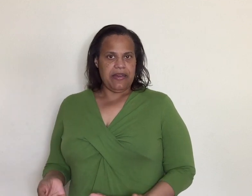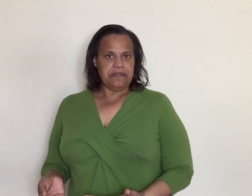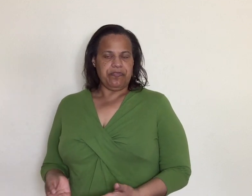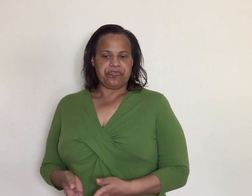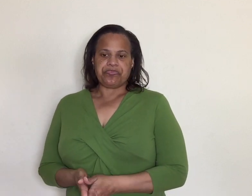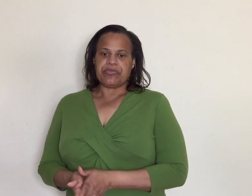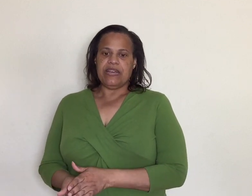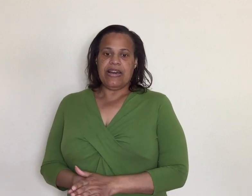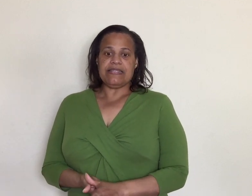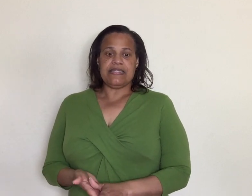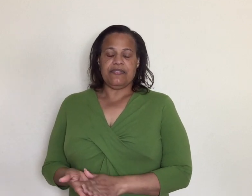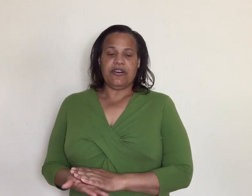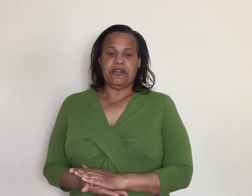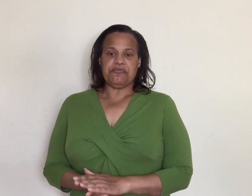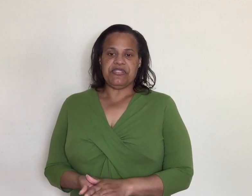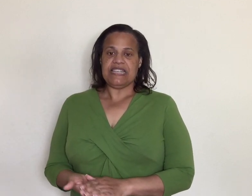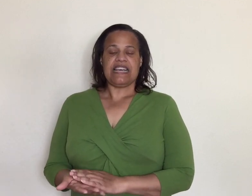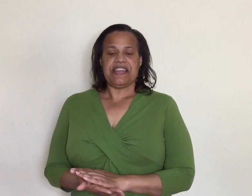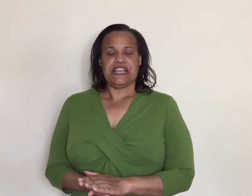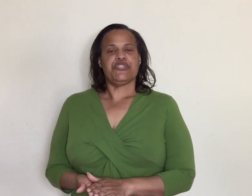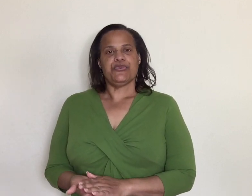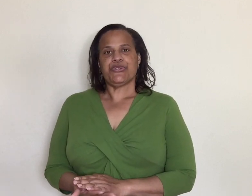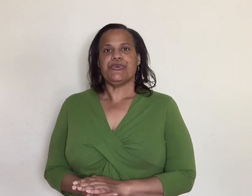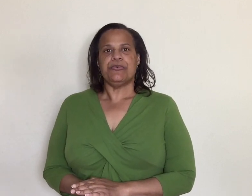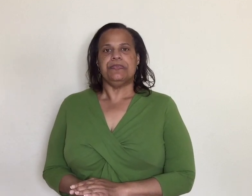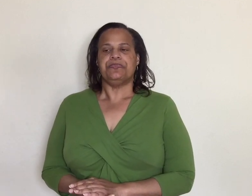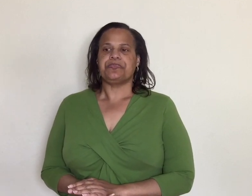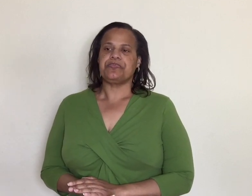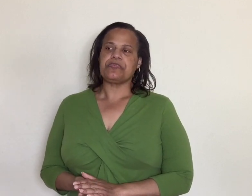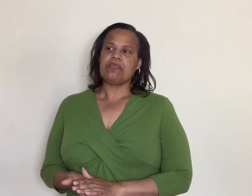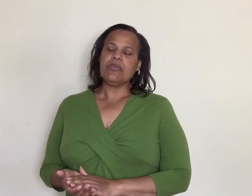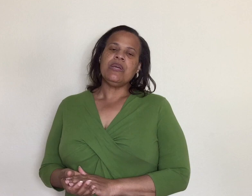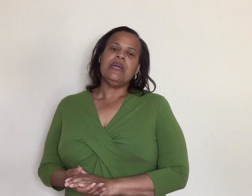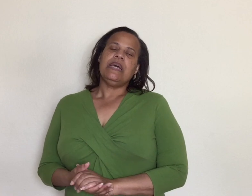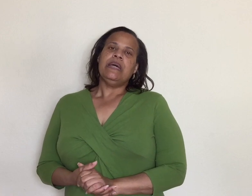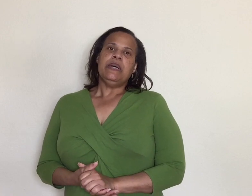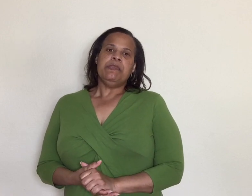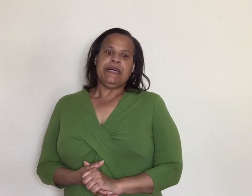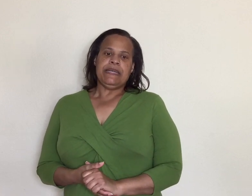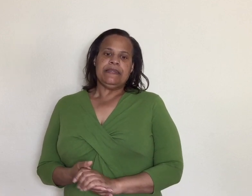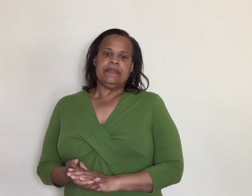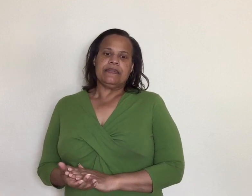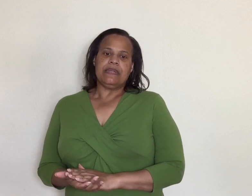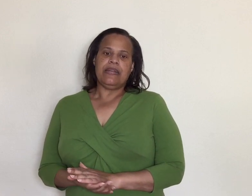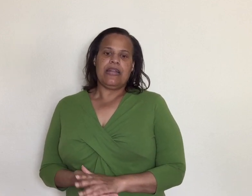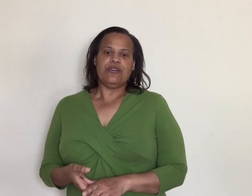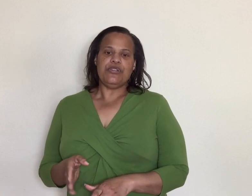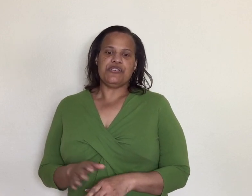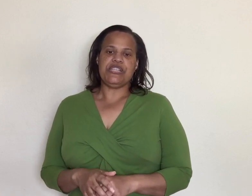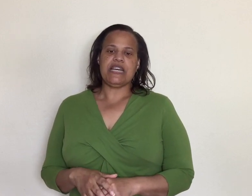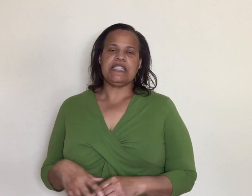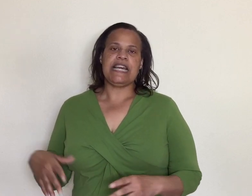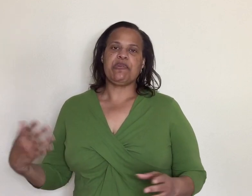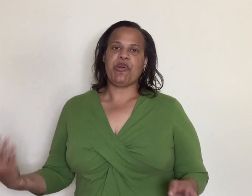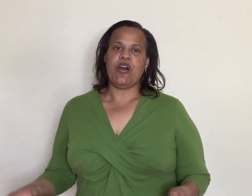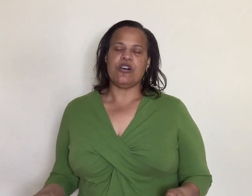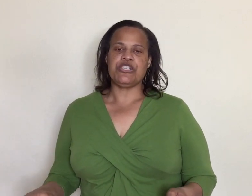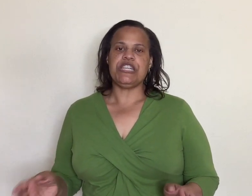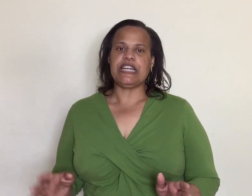and i said um yes i think it's too soon but and i know you know she's gonna take the precaution and